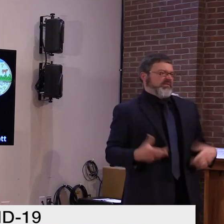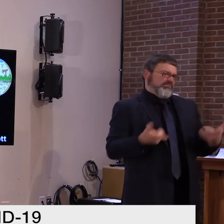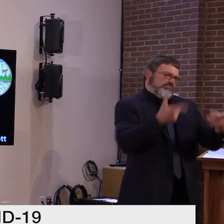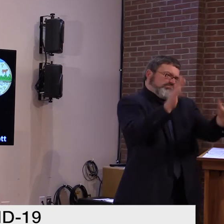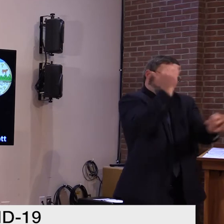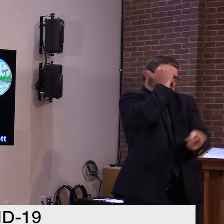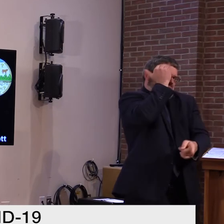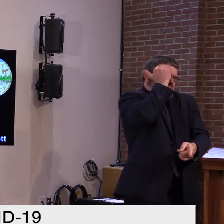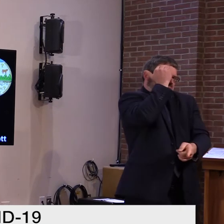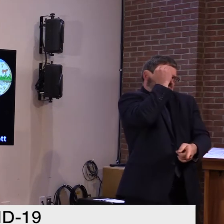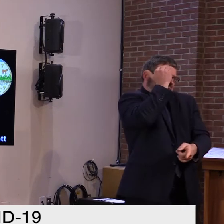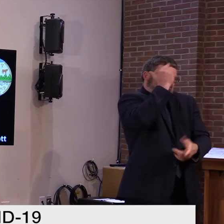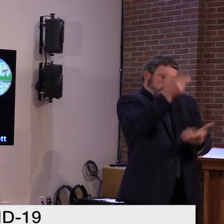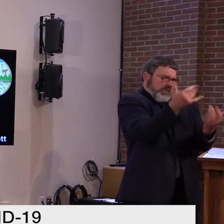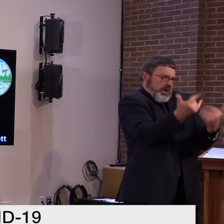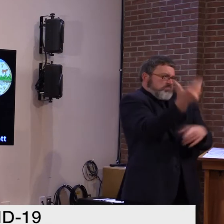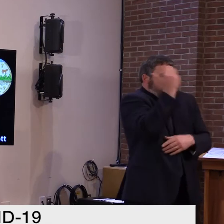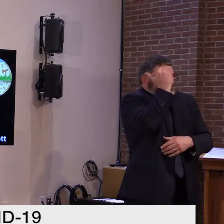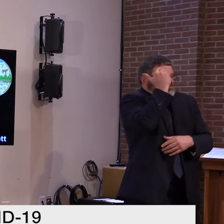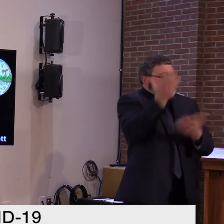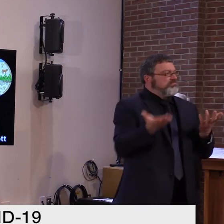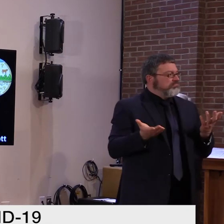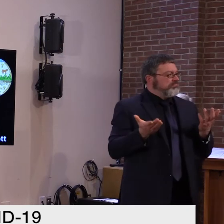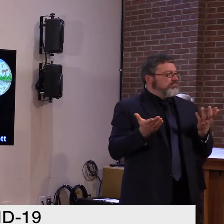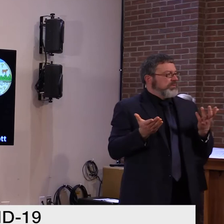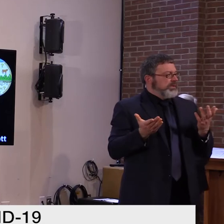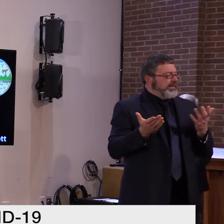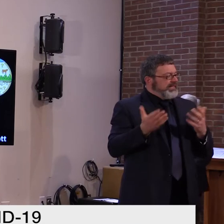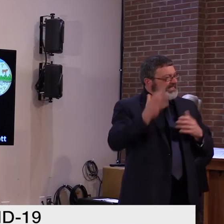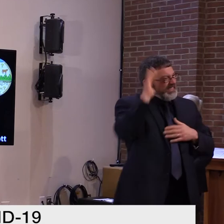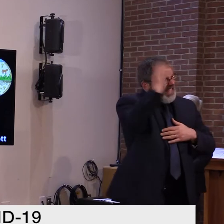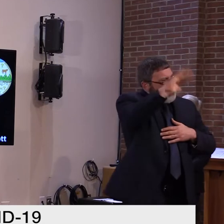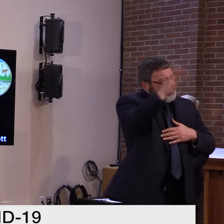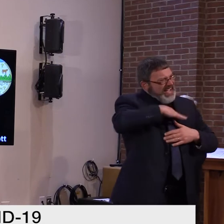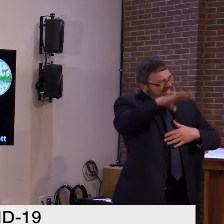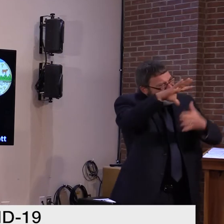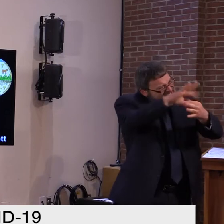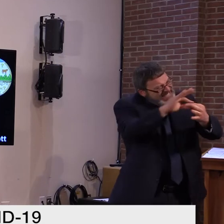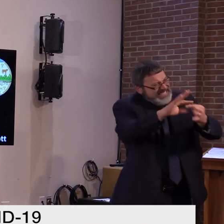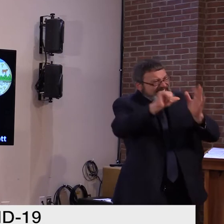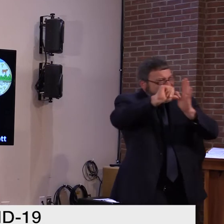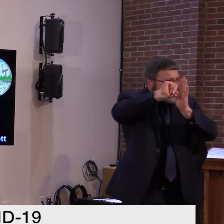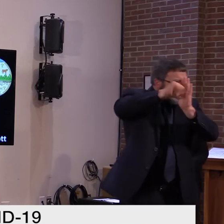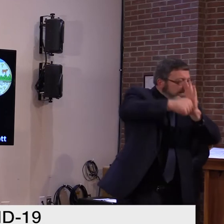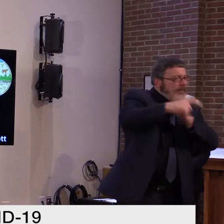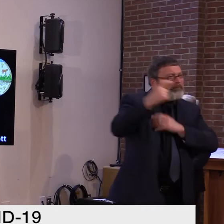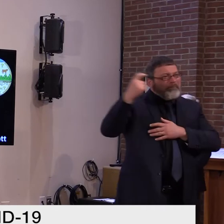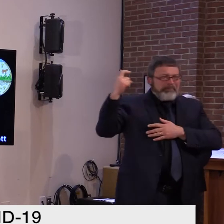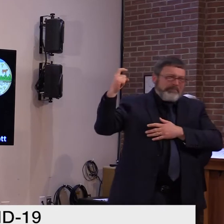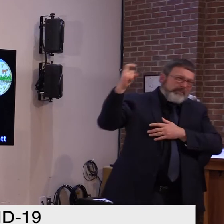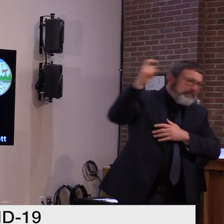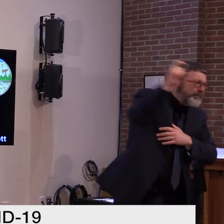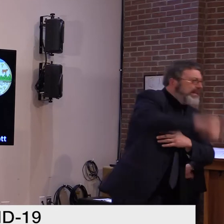gatherings and in following the travel and quarantine guidance, period.